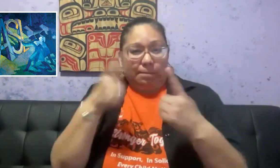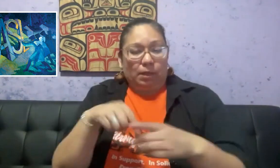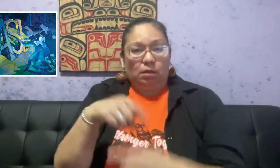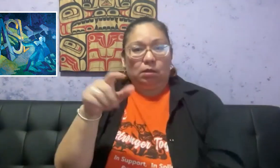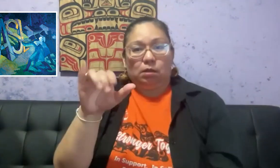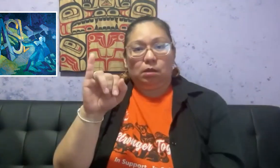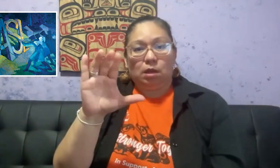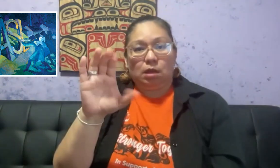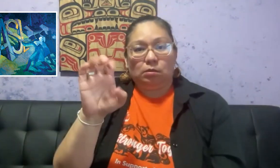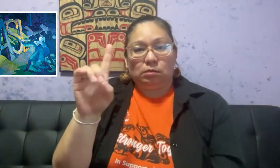1980.